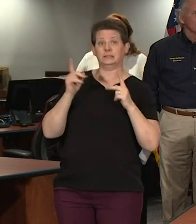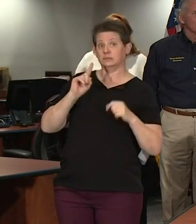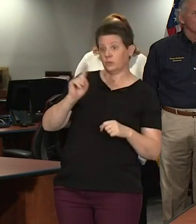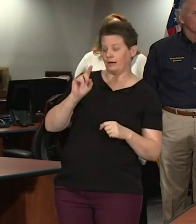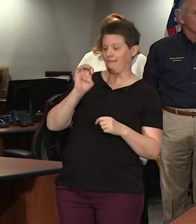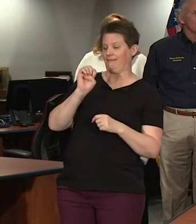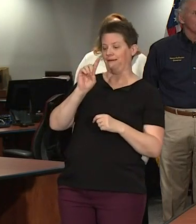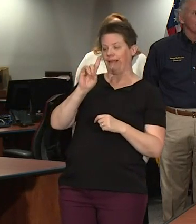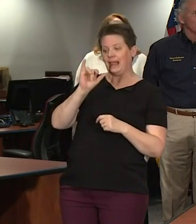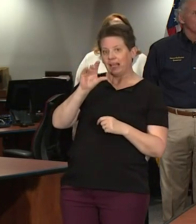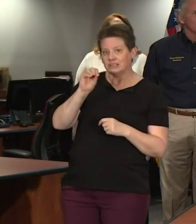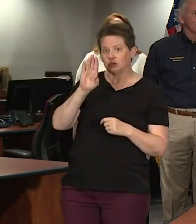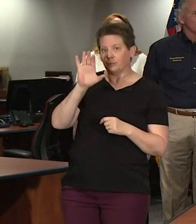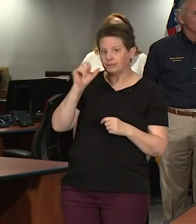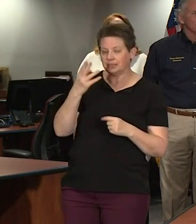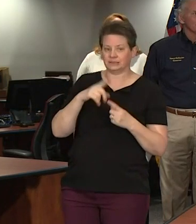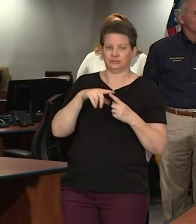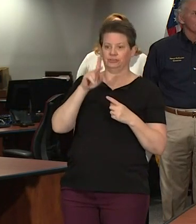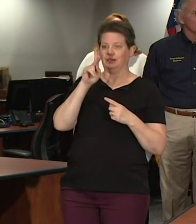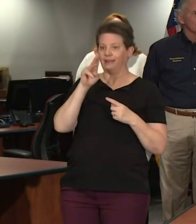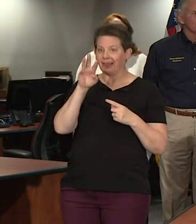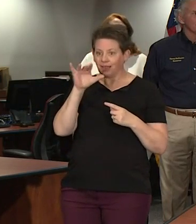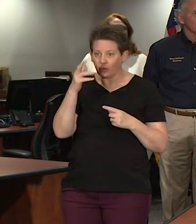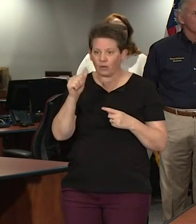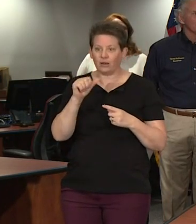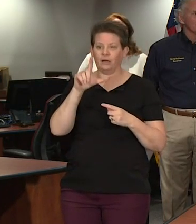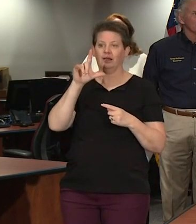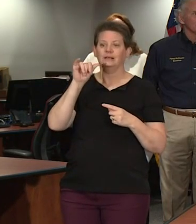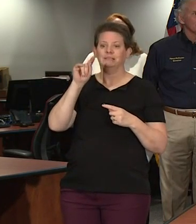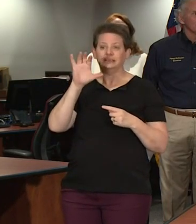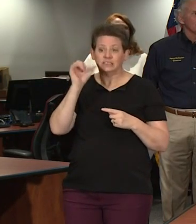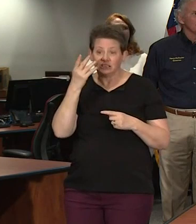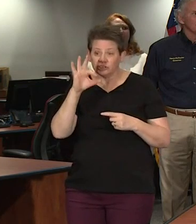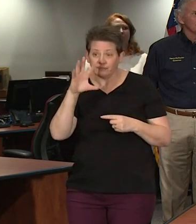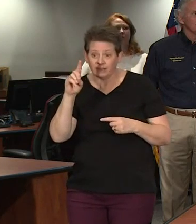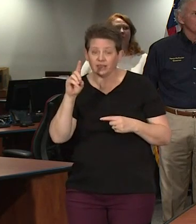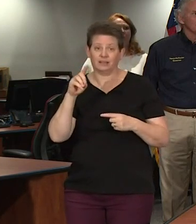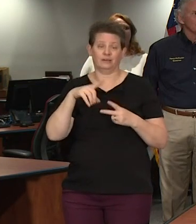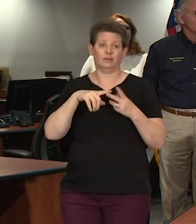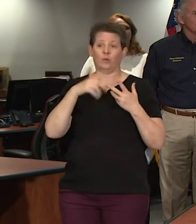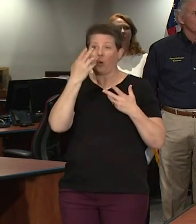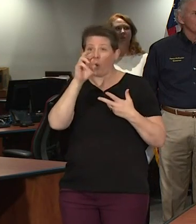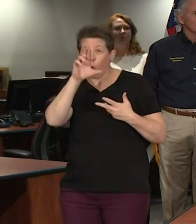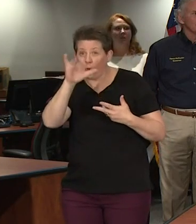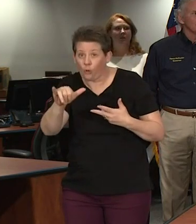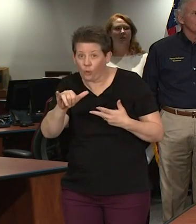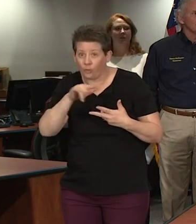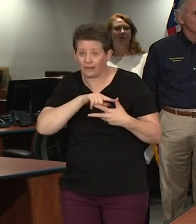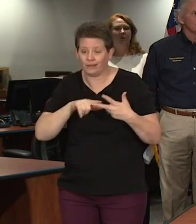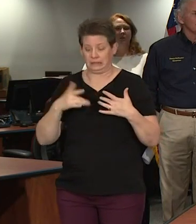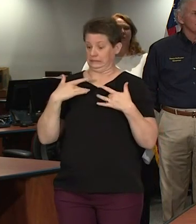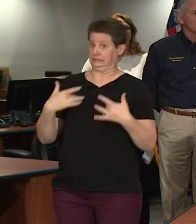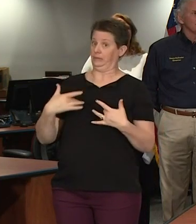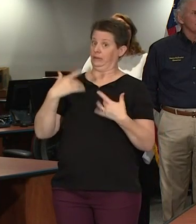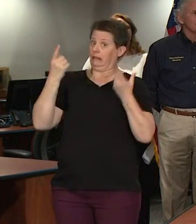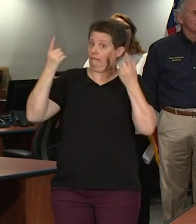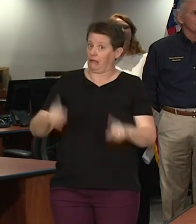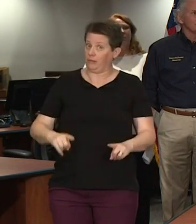Beach, Kiowa Island, Litchfield Beach, know, parts of Horry County. Normally the ocean protects